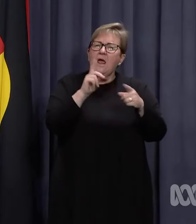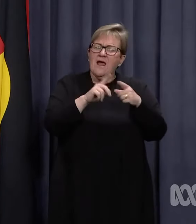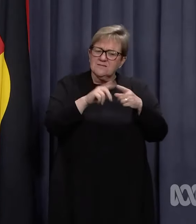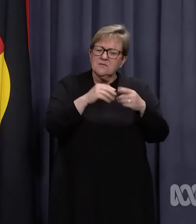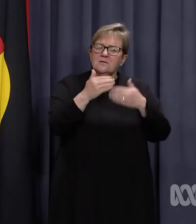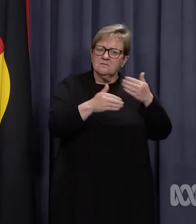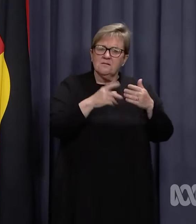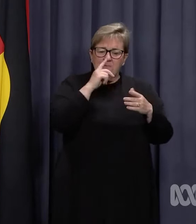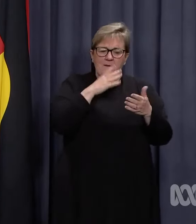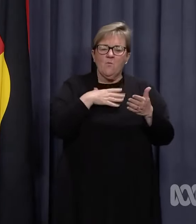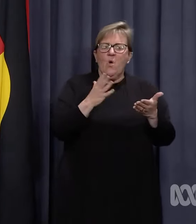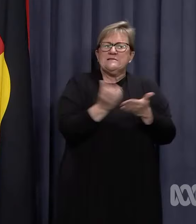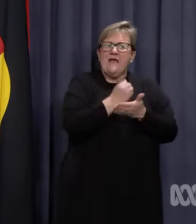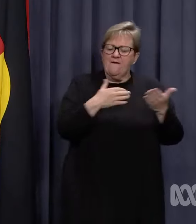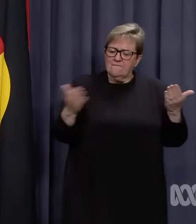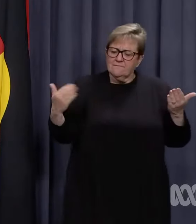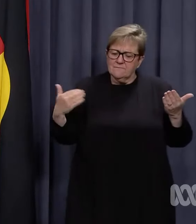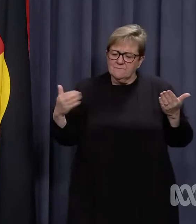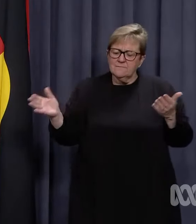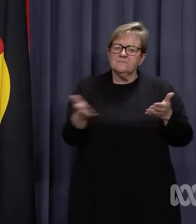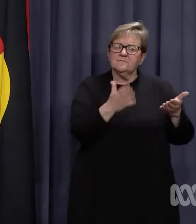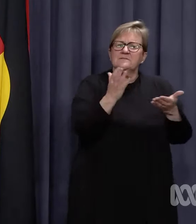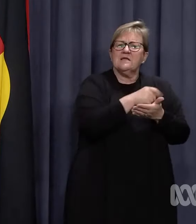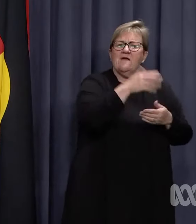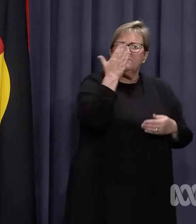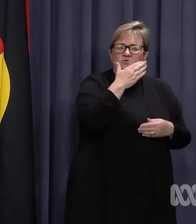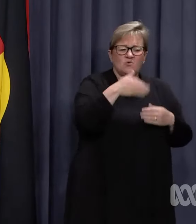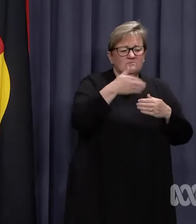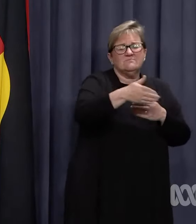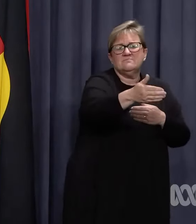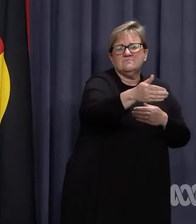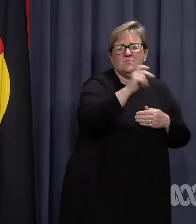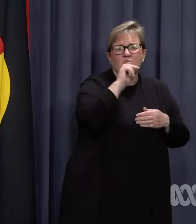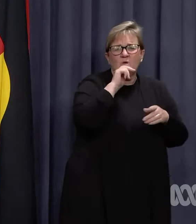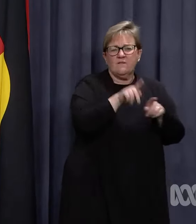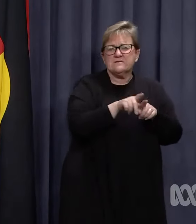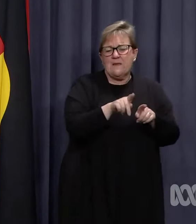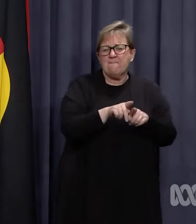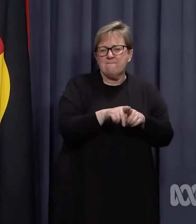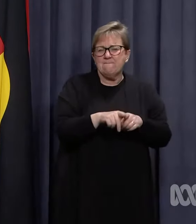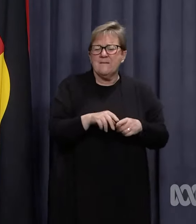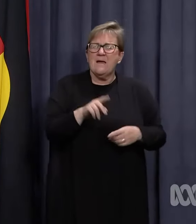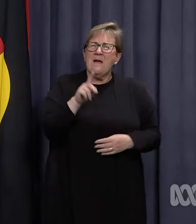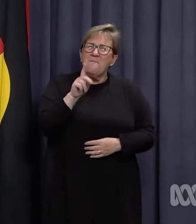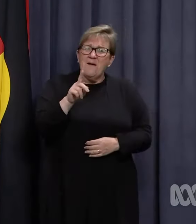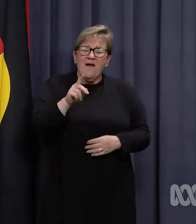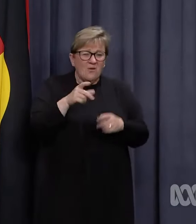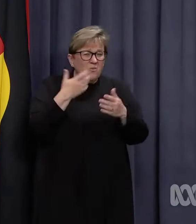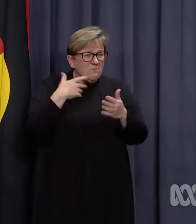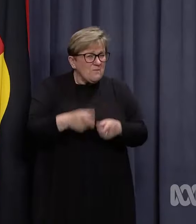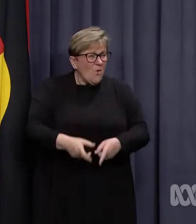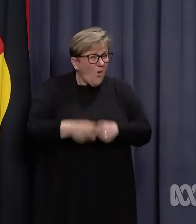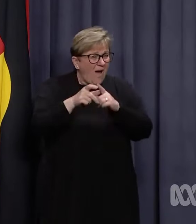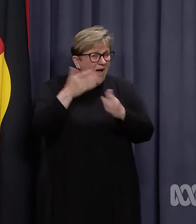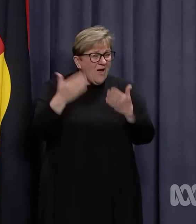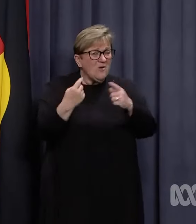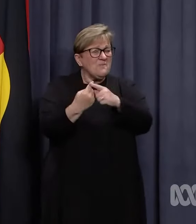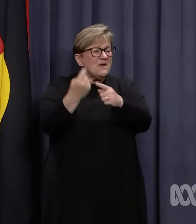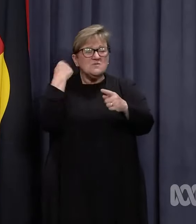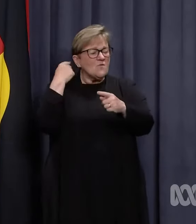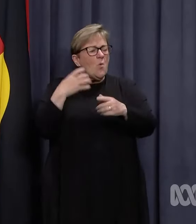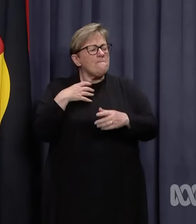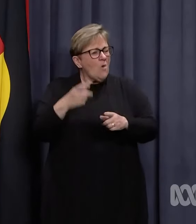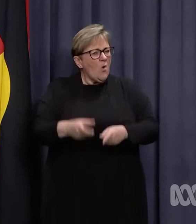to be a refuge for those students who need it over the next few weeks as well. But it will be harder than ever before